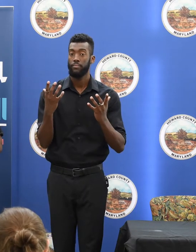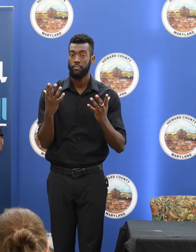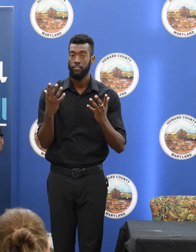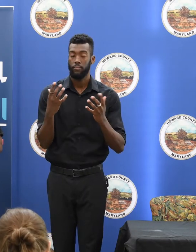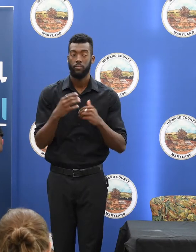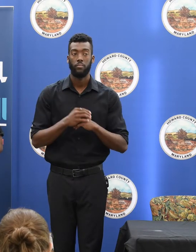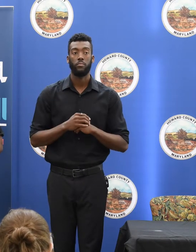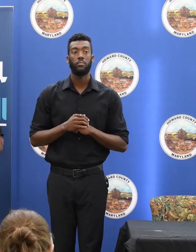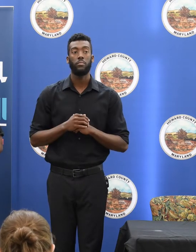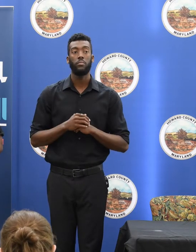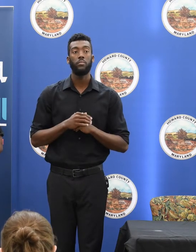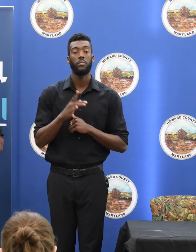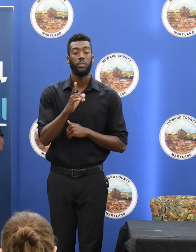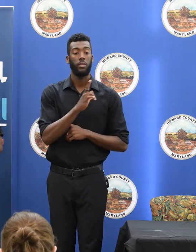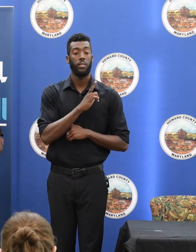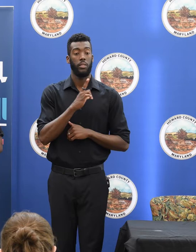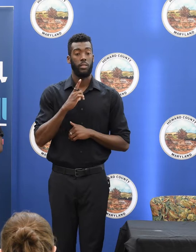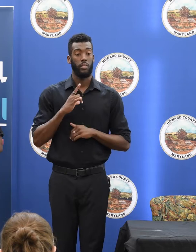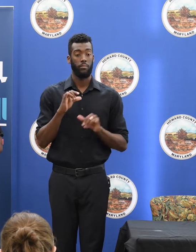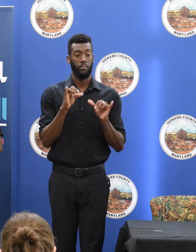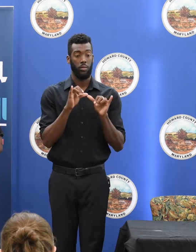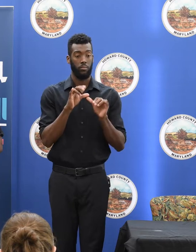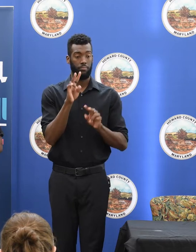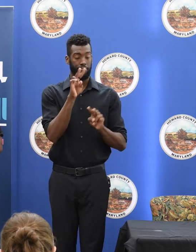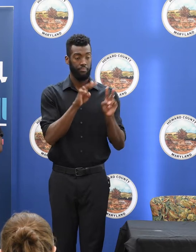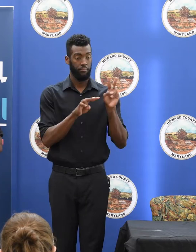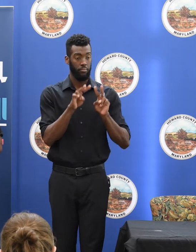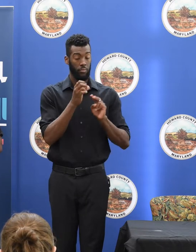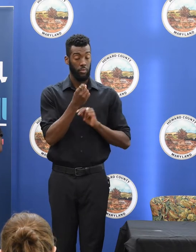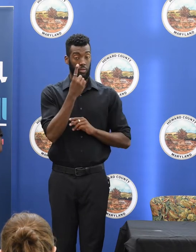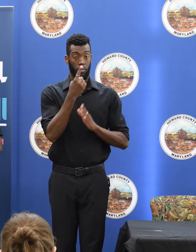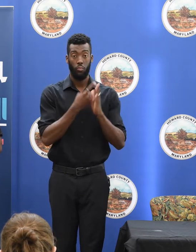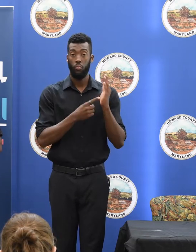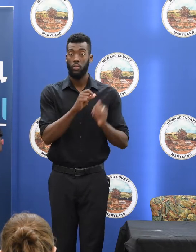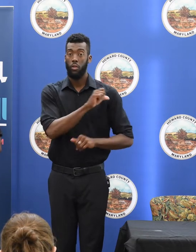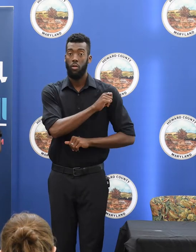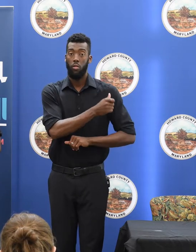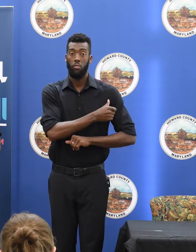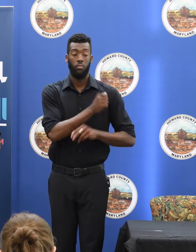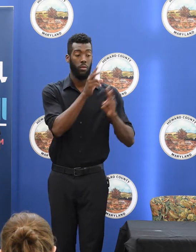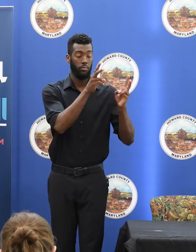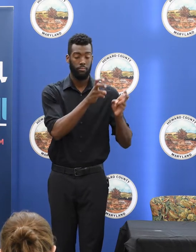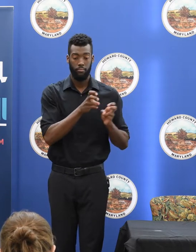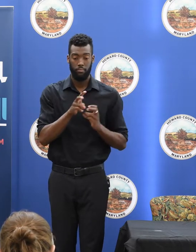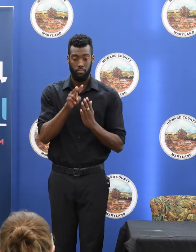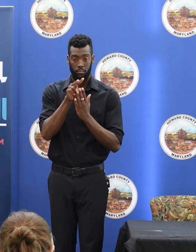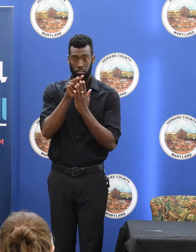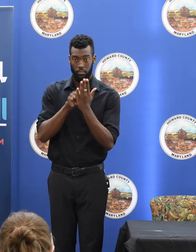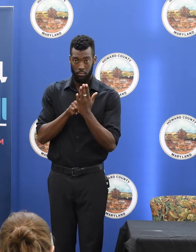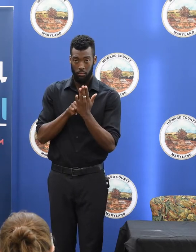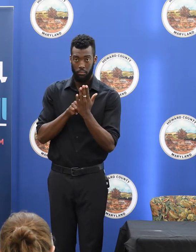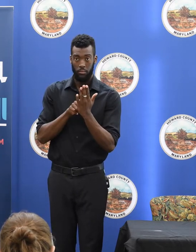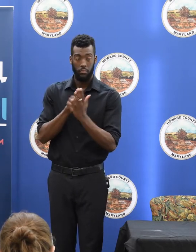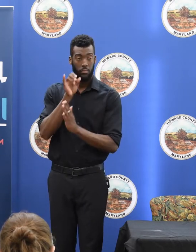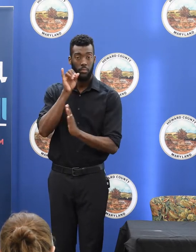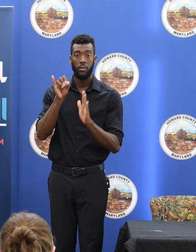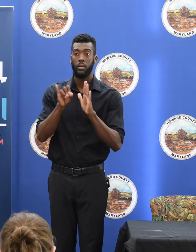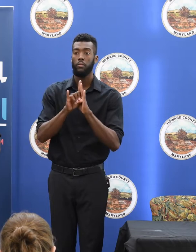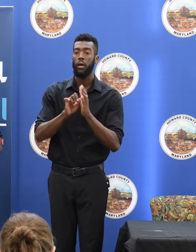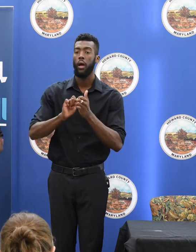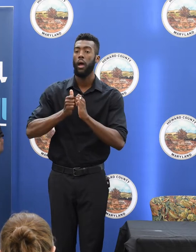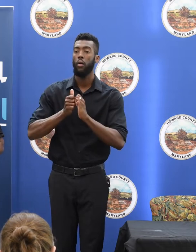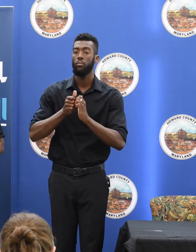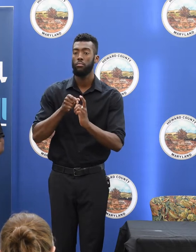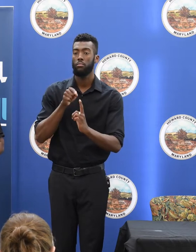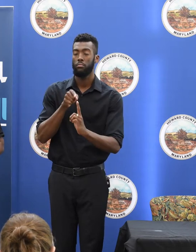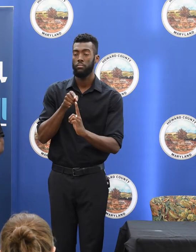been to take the legislative metrics, take what's been authorized and under our purview, and identify the how-to,